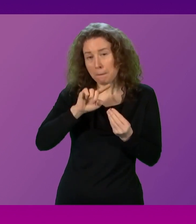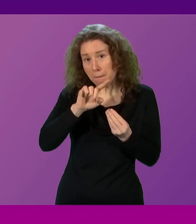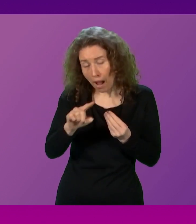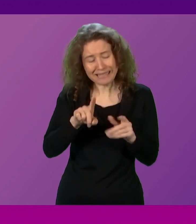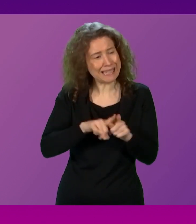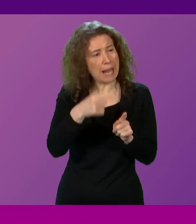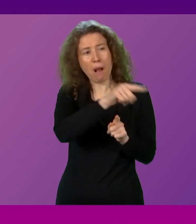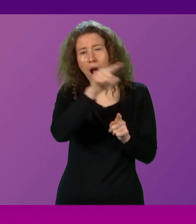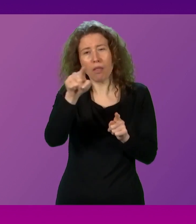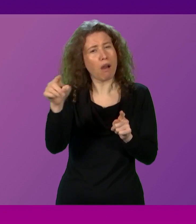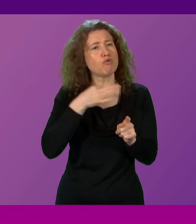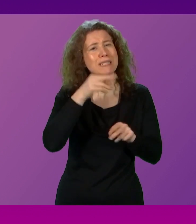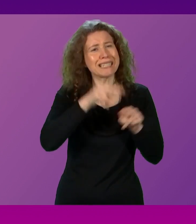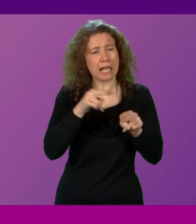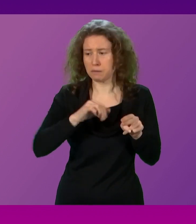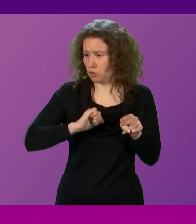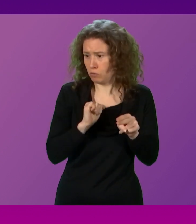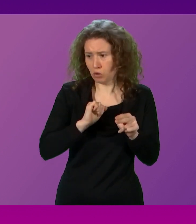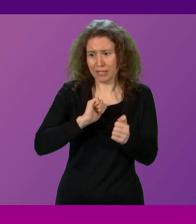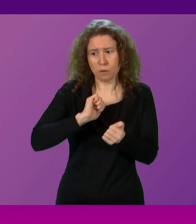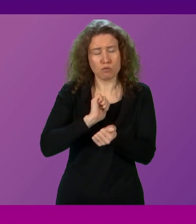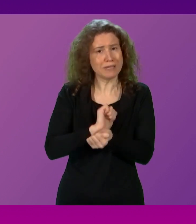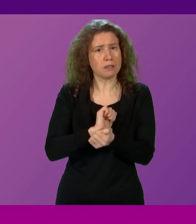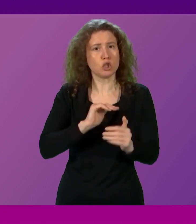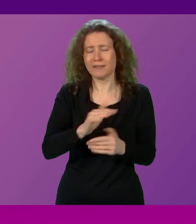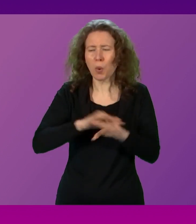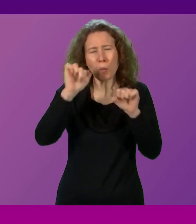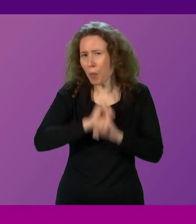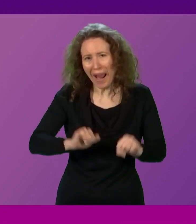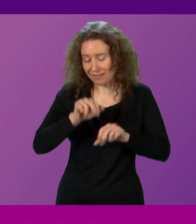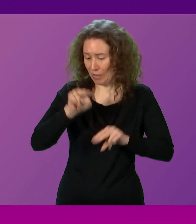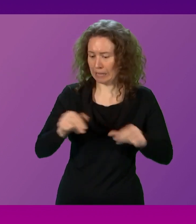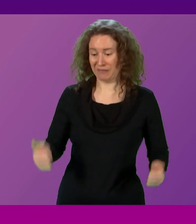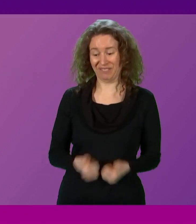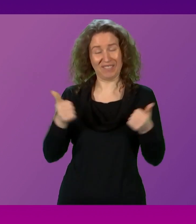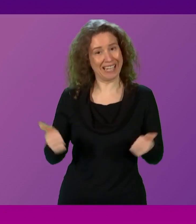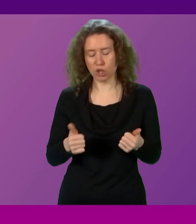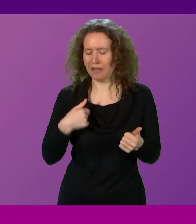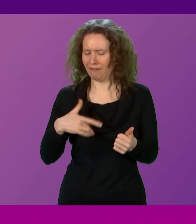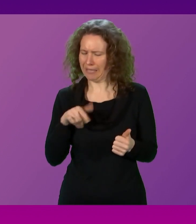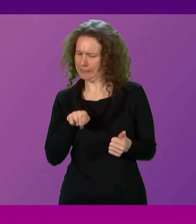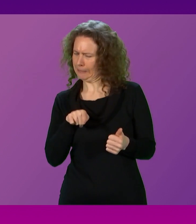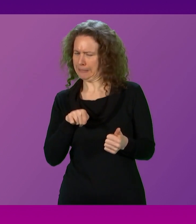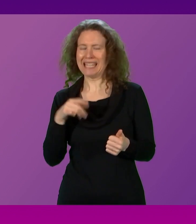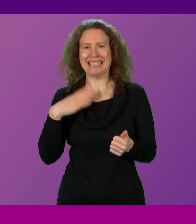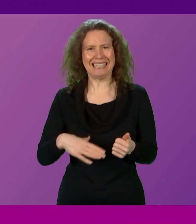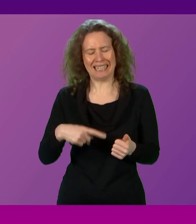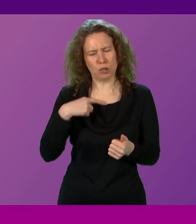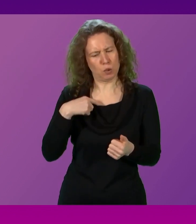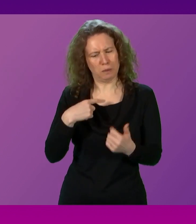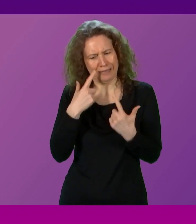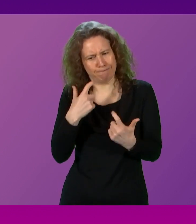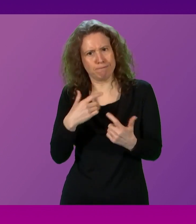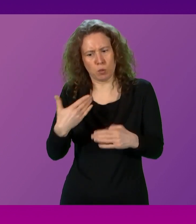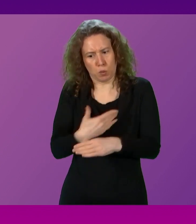all cases, the Scottish Prison Service will not wait until an assessment is completed if they think action is required more